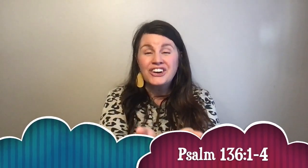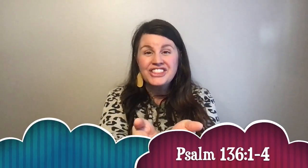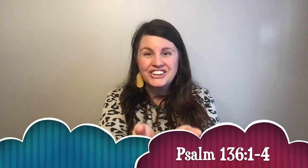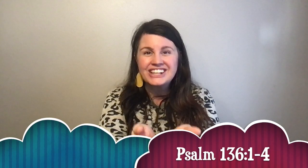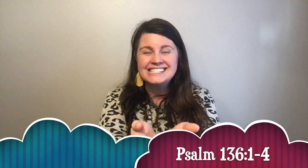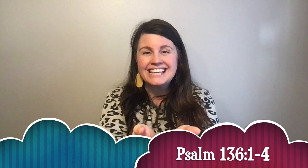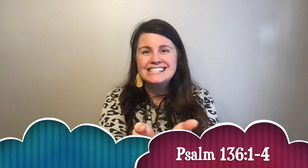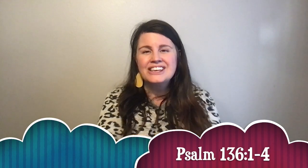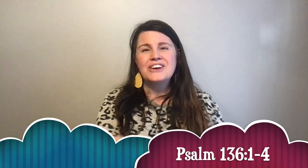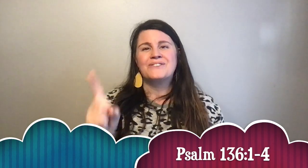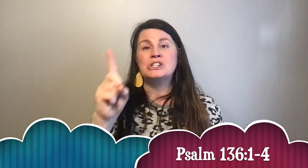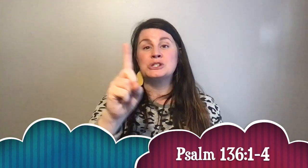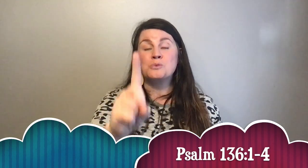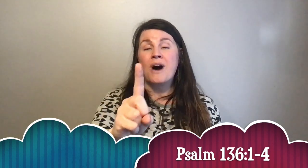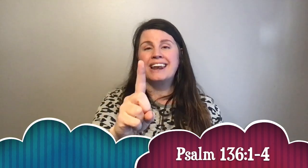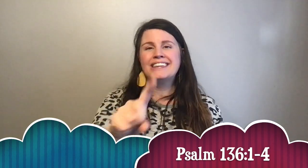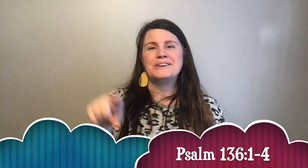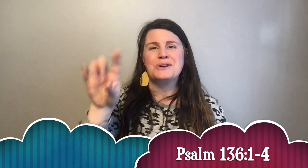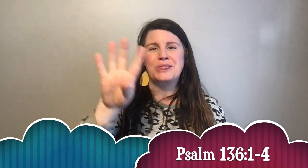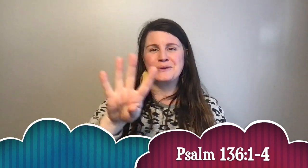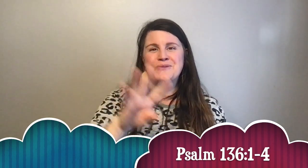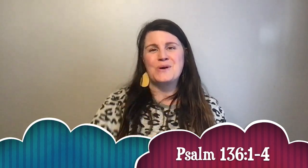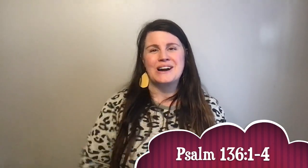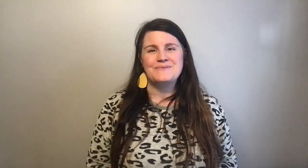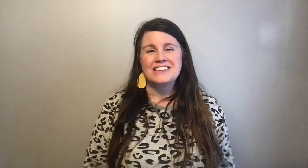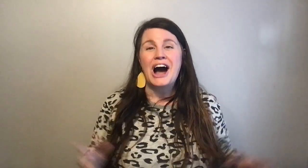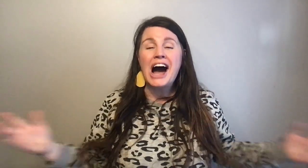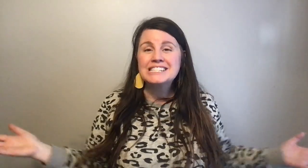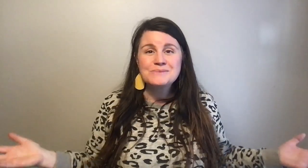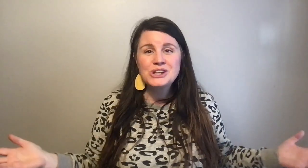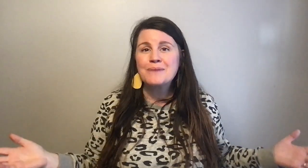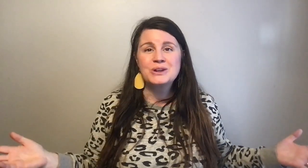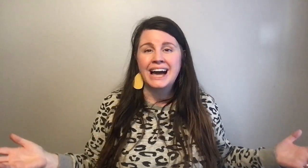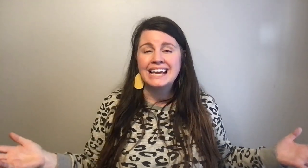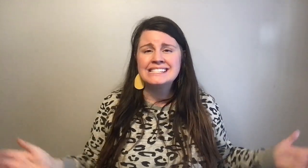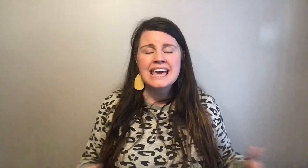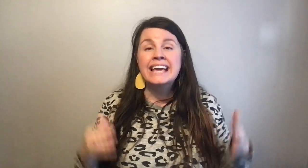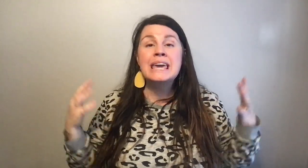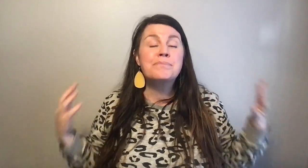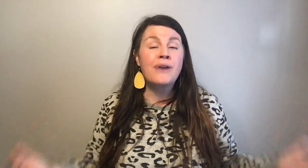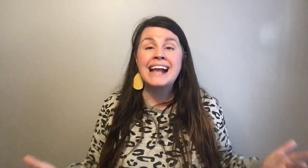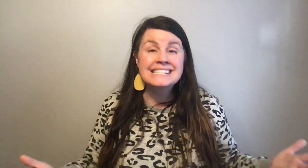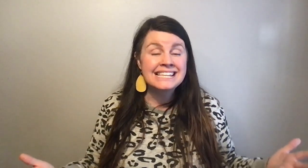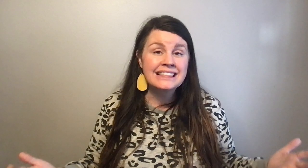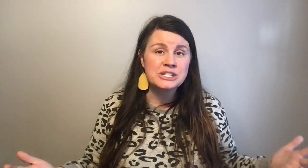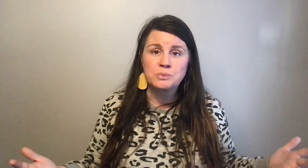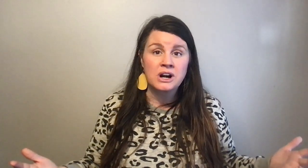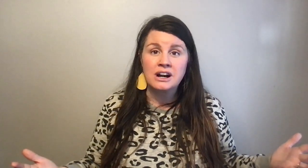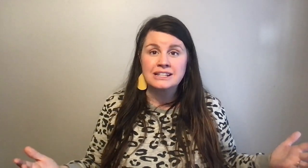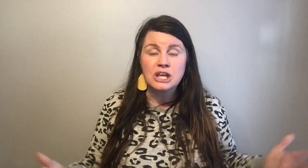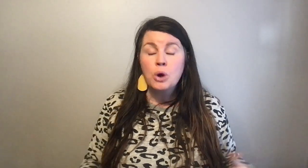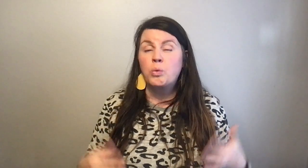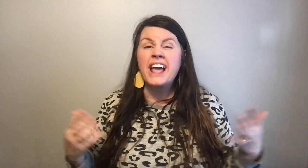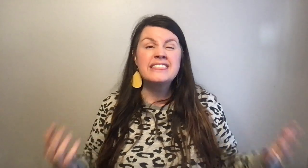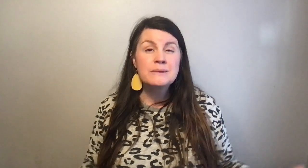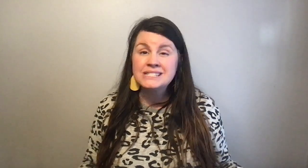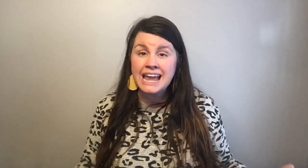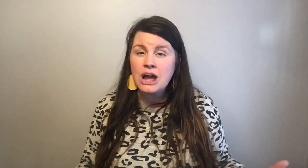Psalm 136, verses 1 through 4. Awesome job, you guys. Keep practicing these words. Write them down.